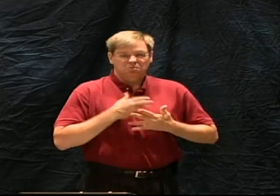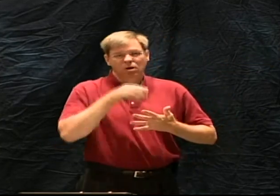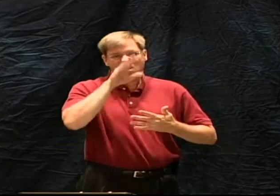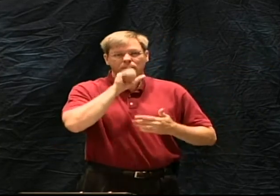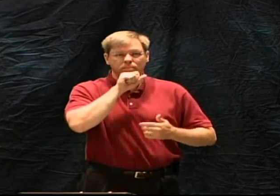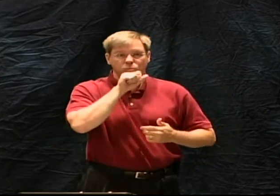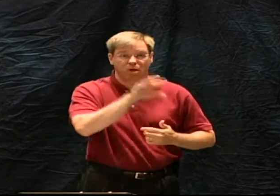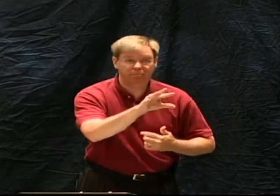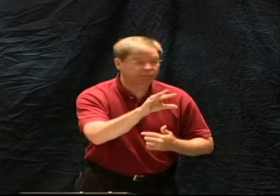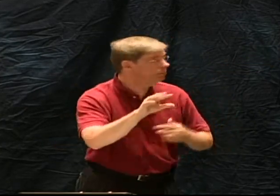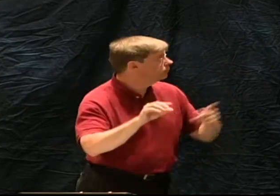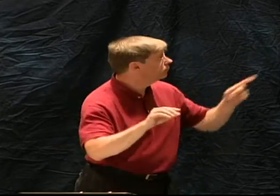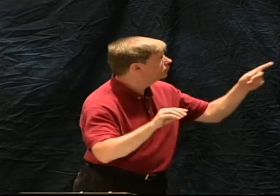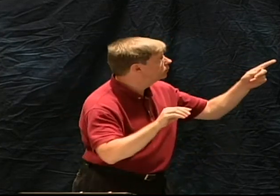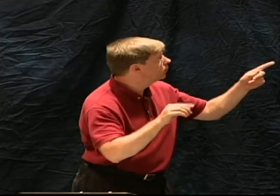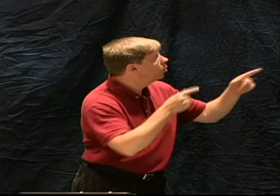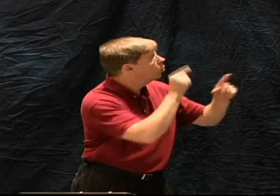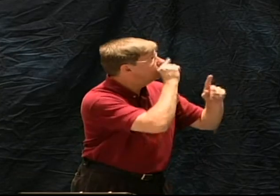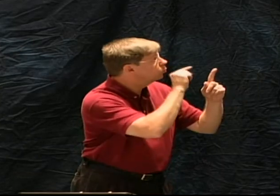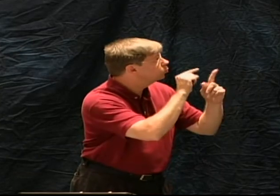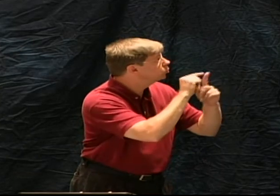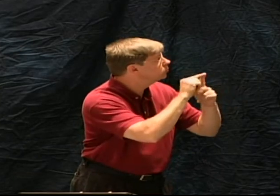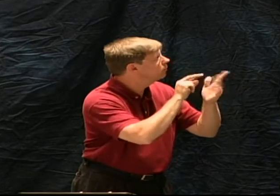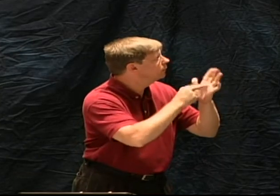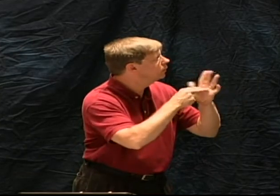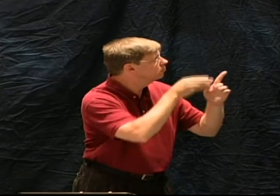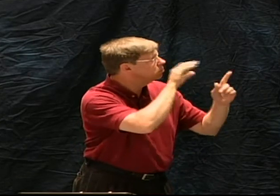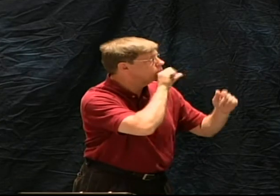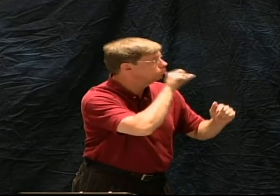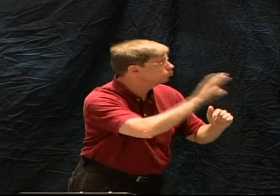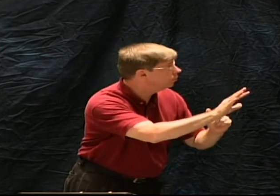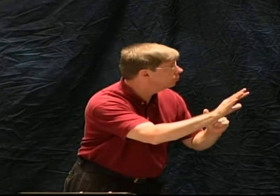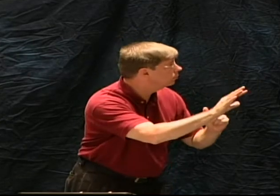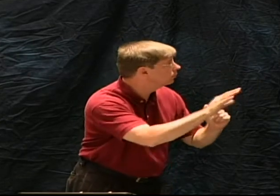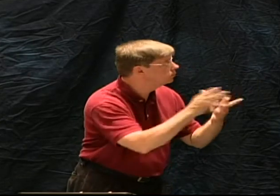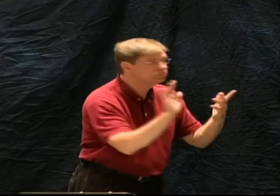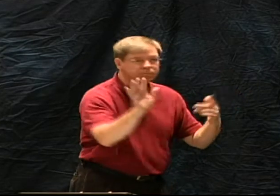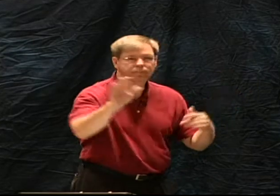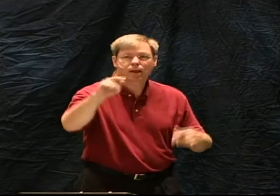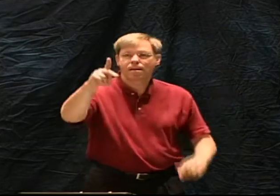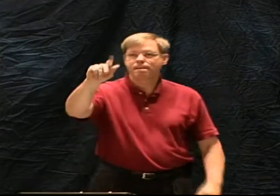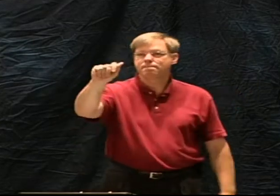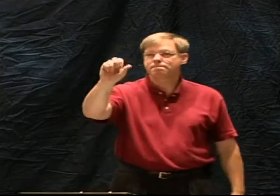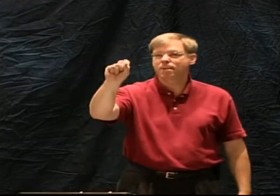The word inspired, as we said, comes from a Greek word meaning God-breathed.